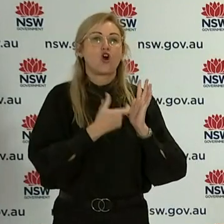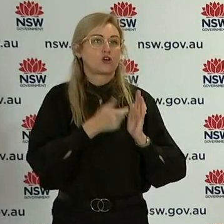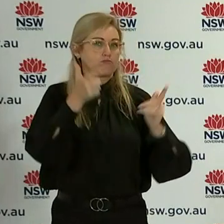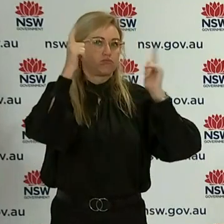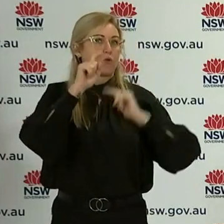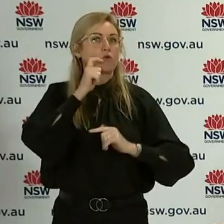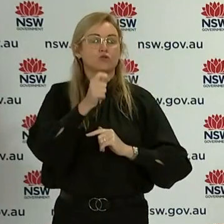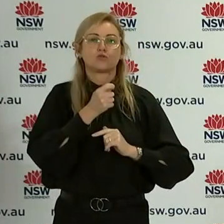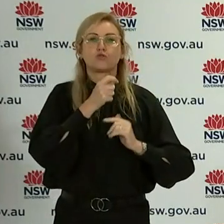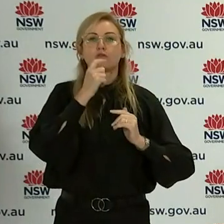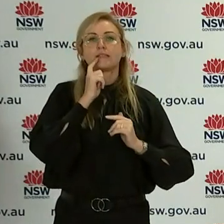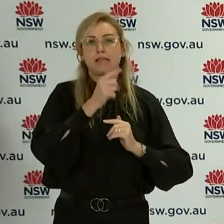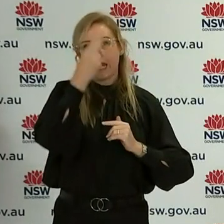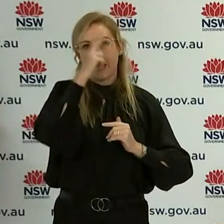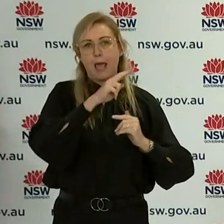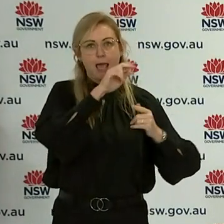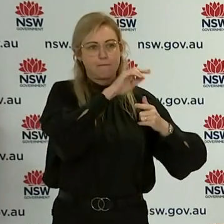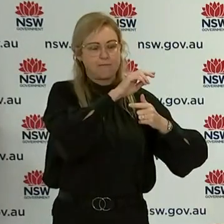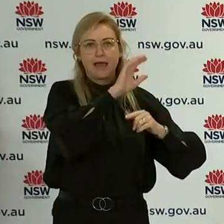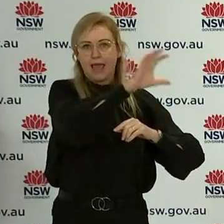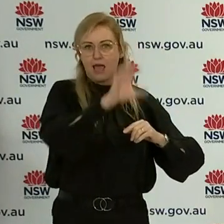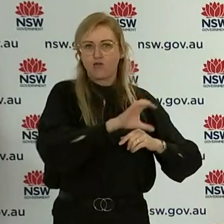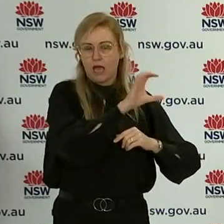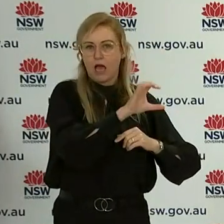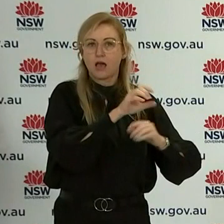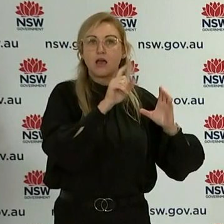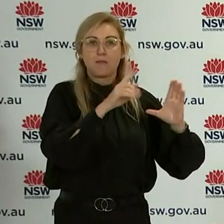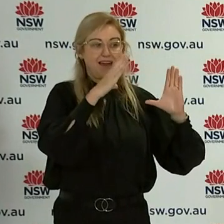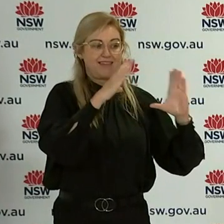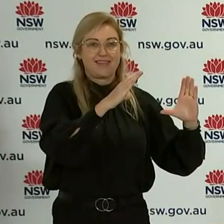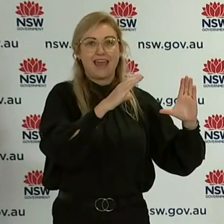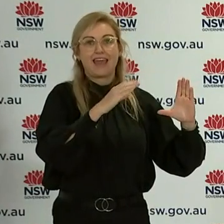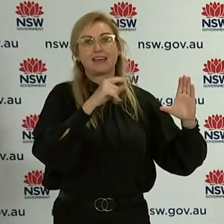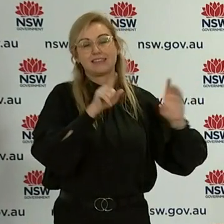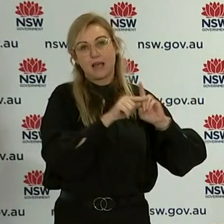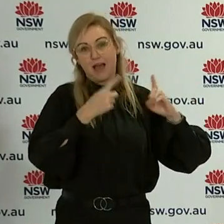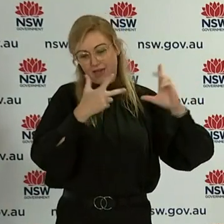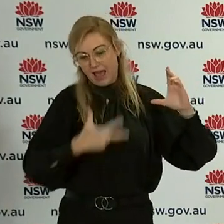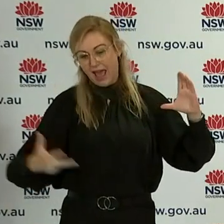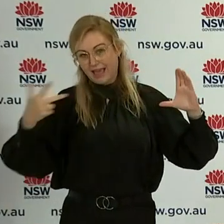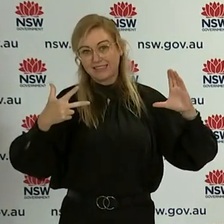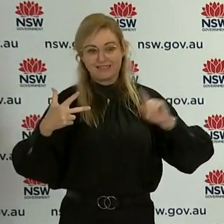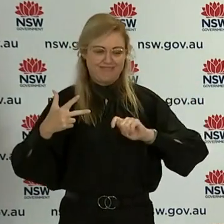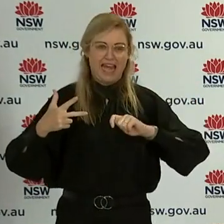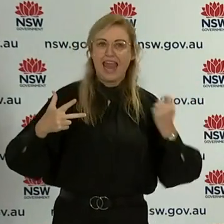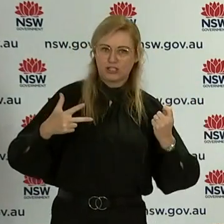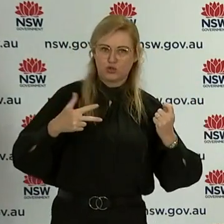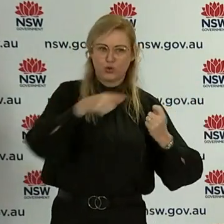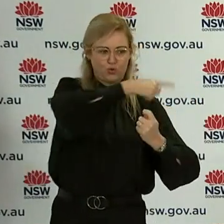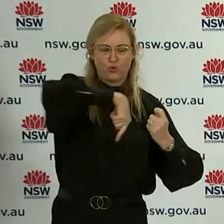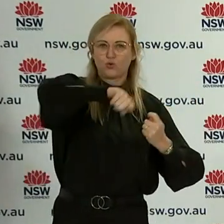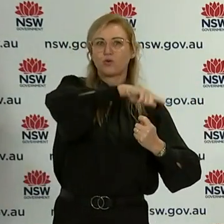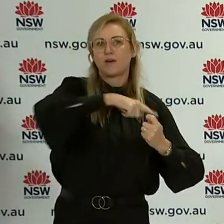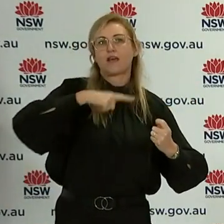are, but they're clearly suburbs that are boundaries to those other eight local government areas. And we want to make sure